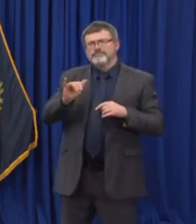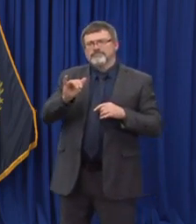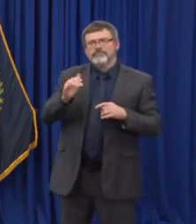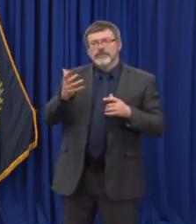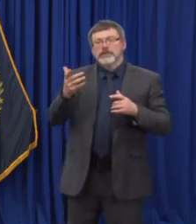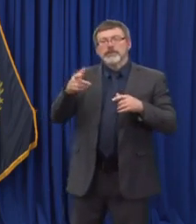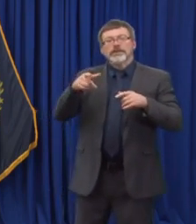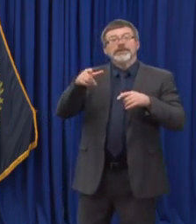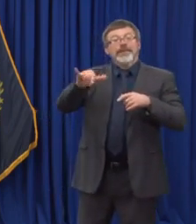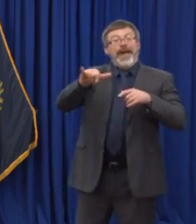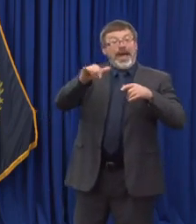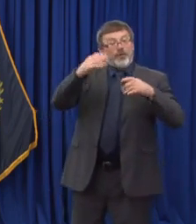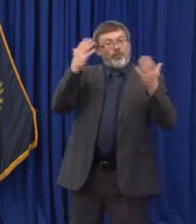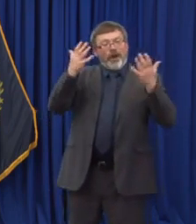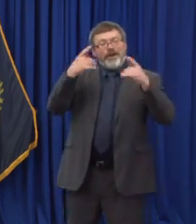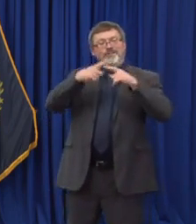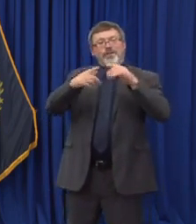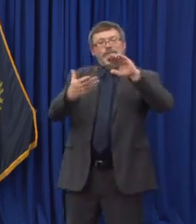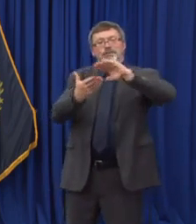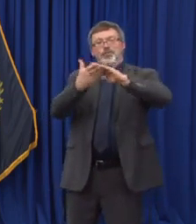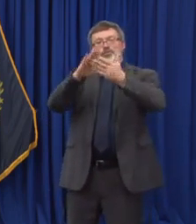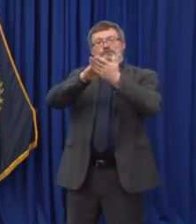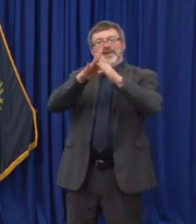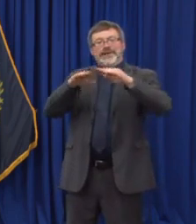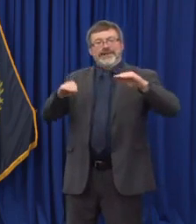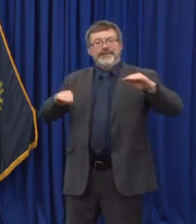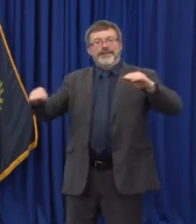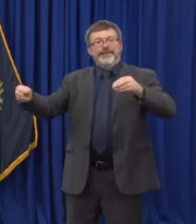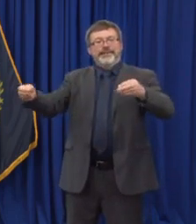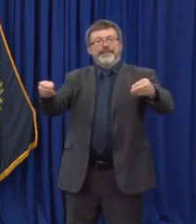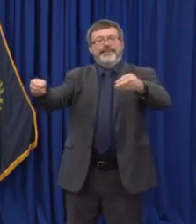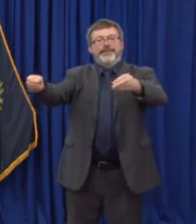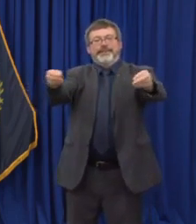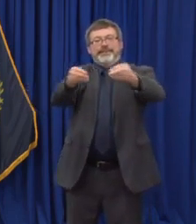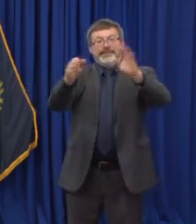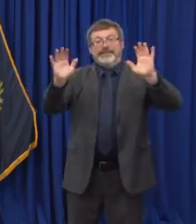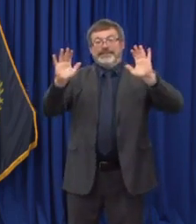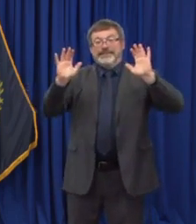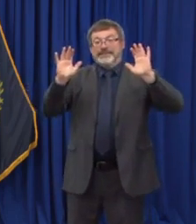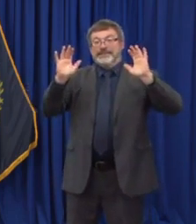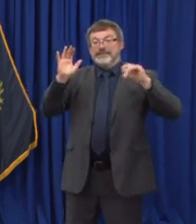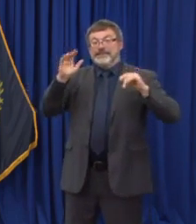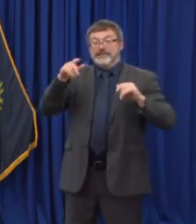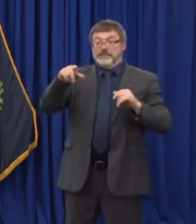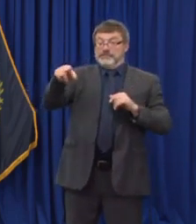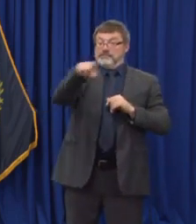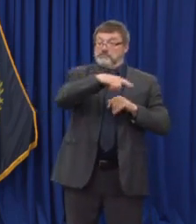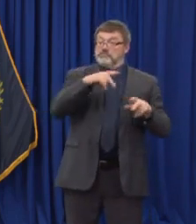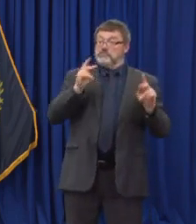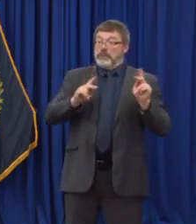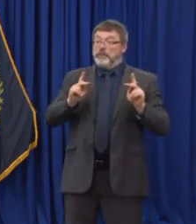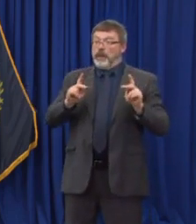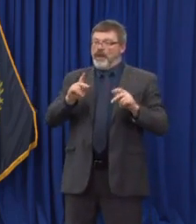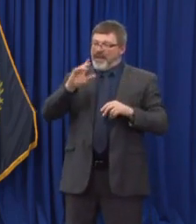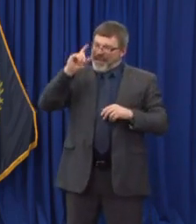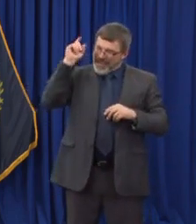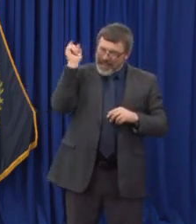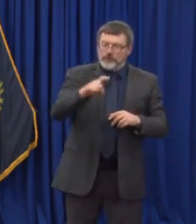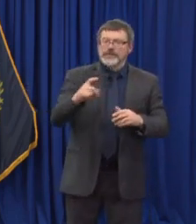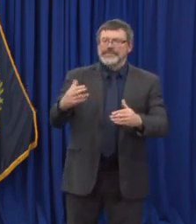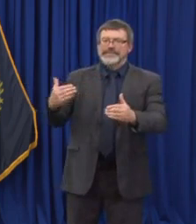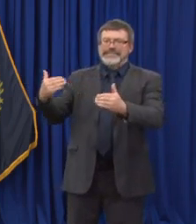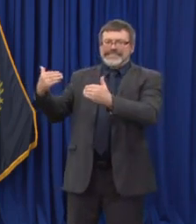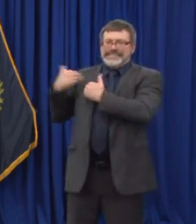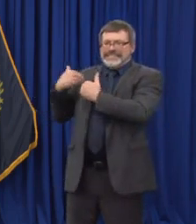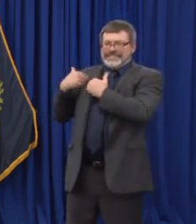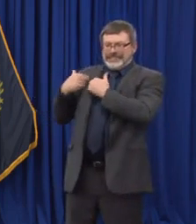due to our effective personal prevention measures that people are taking the actual number of people with COVID has not increased so it's